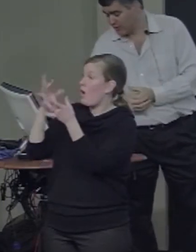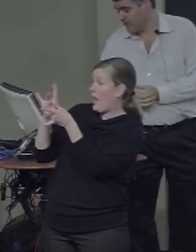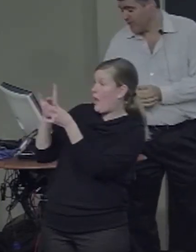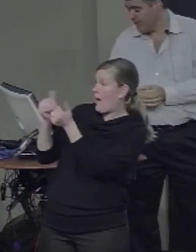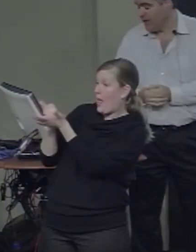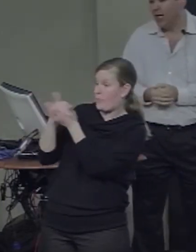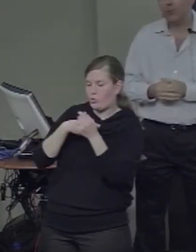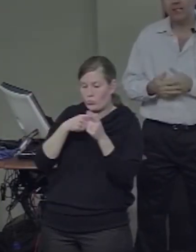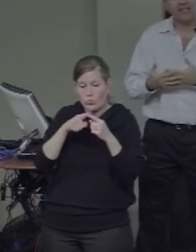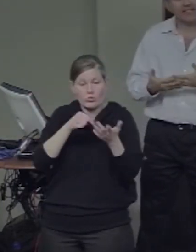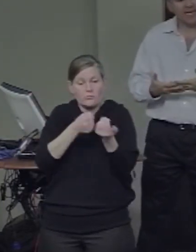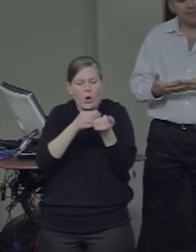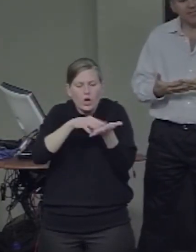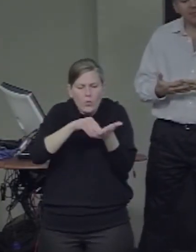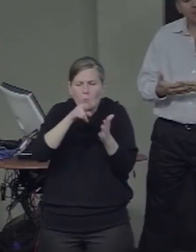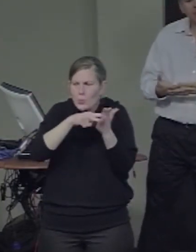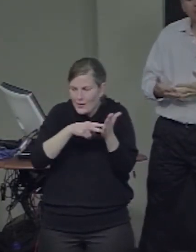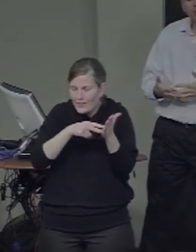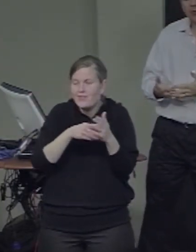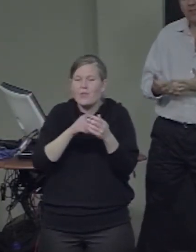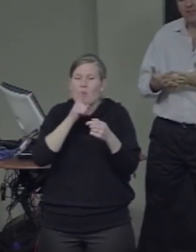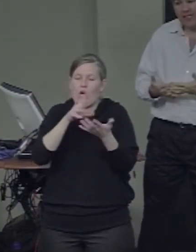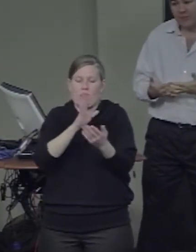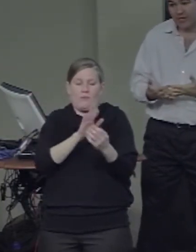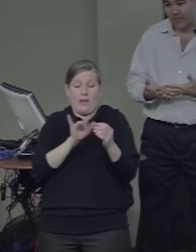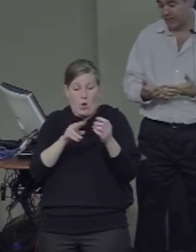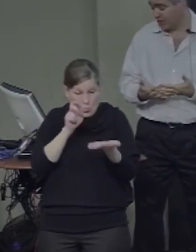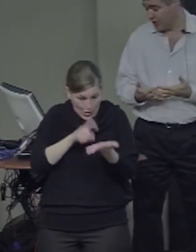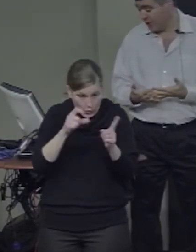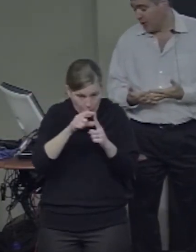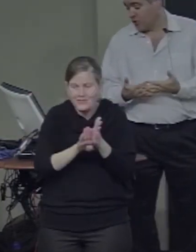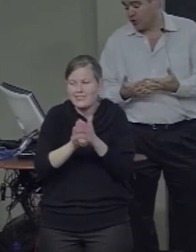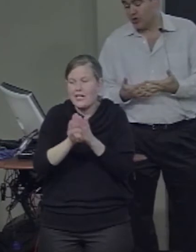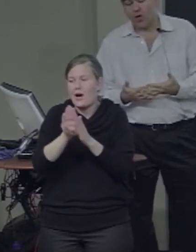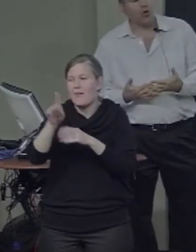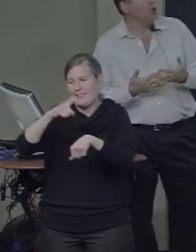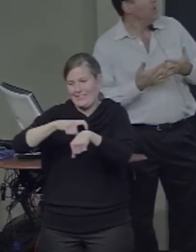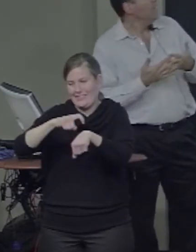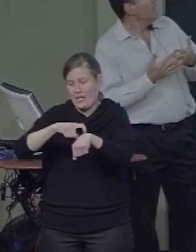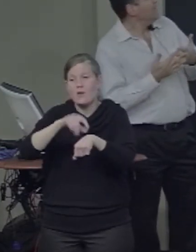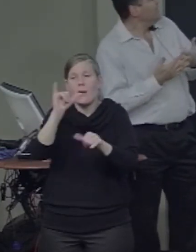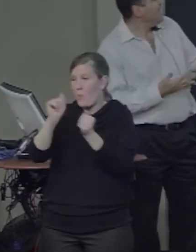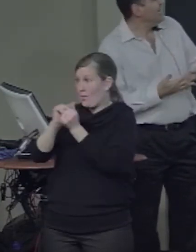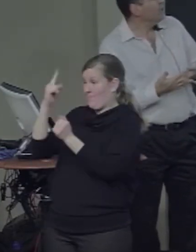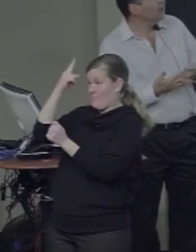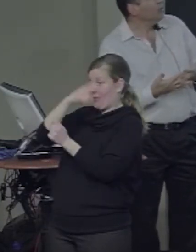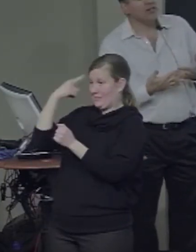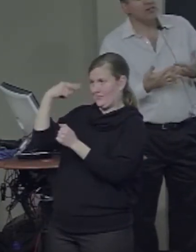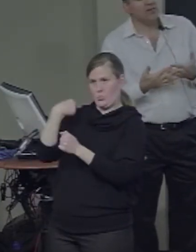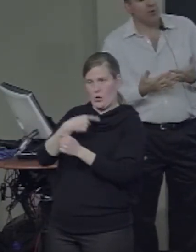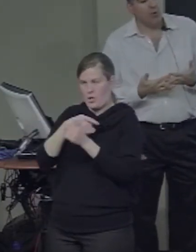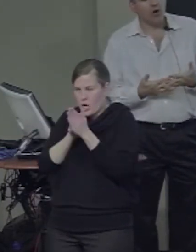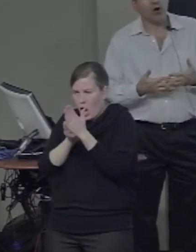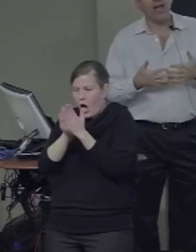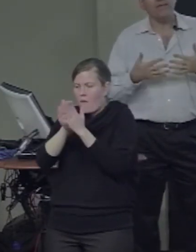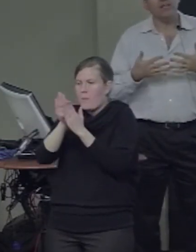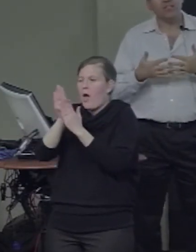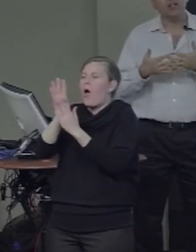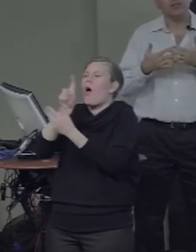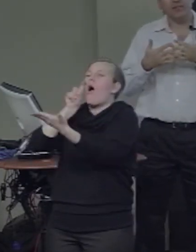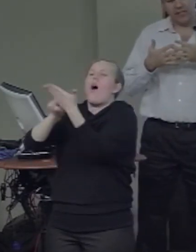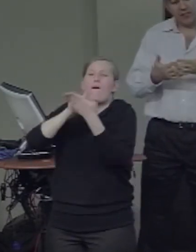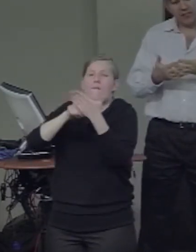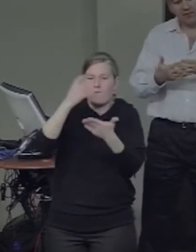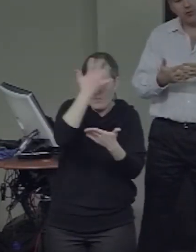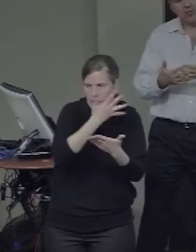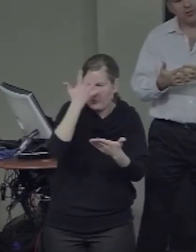are learning to read, but the same seems to be true of face recognition. So data looking for evidence